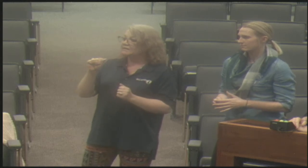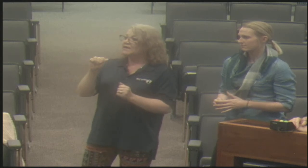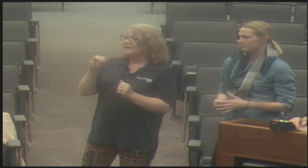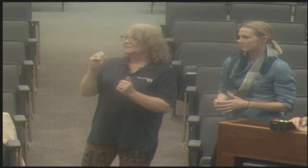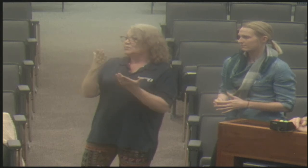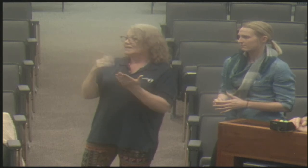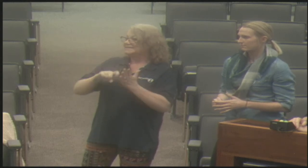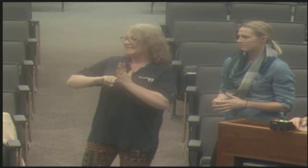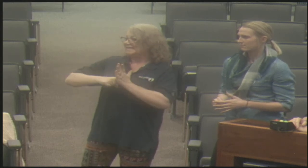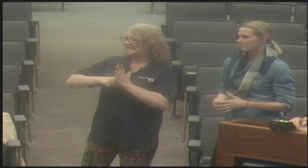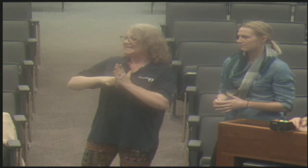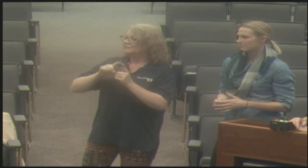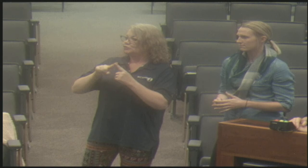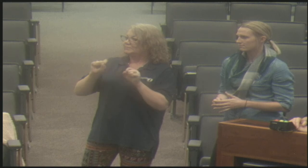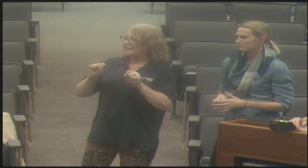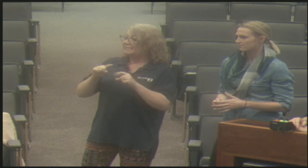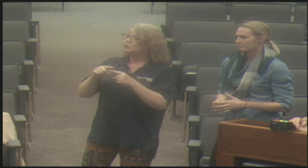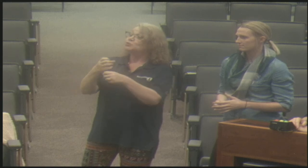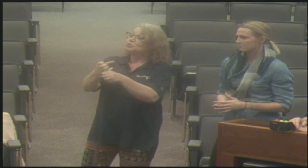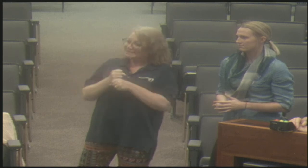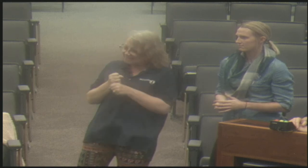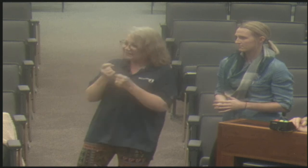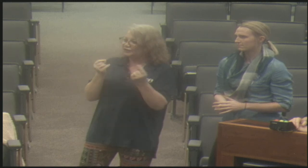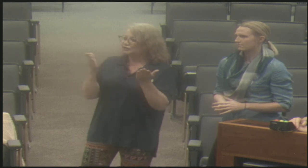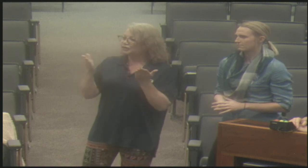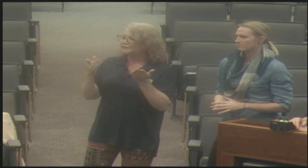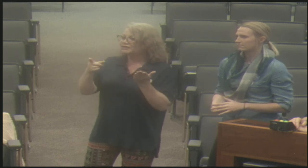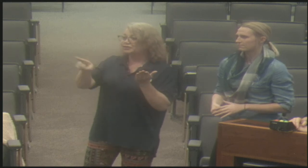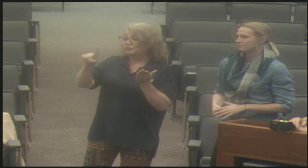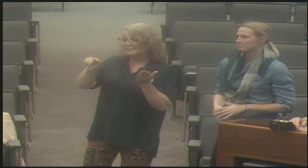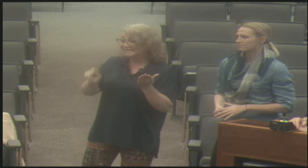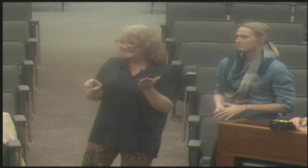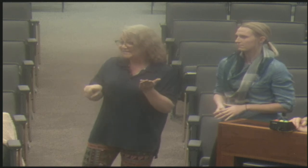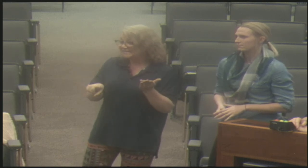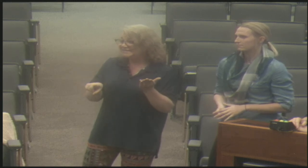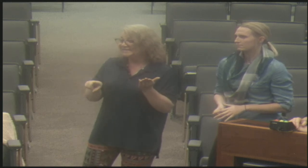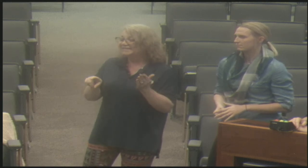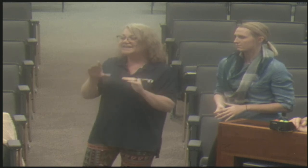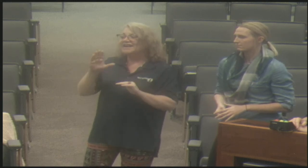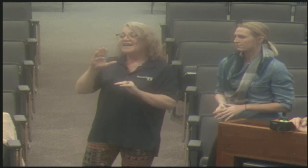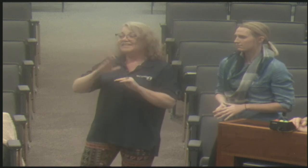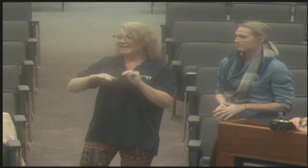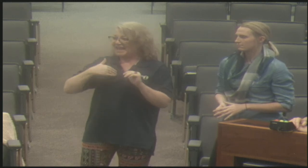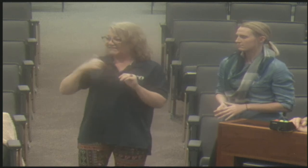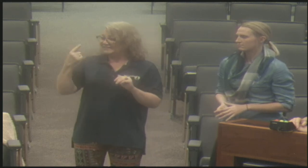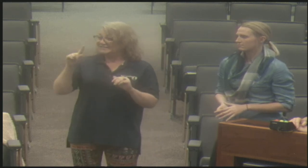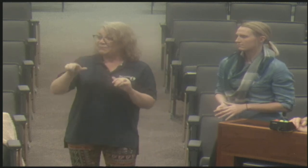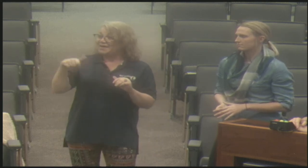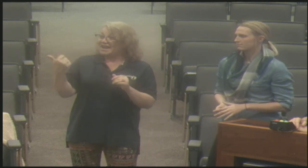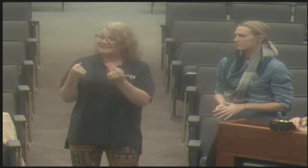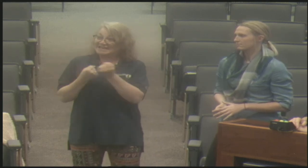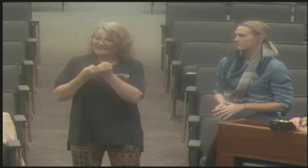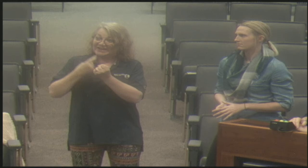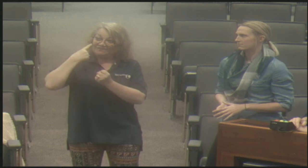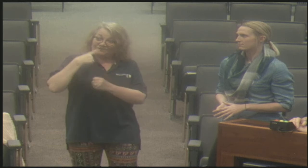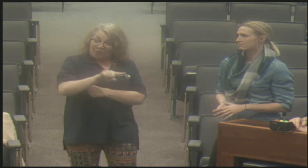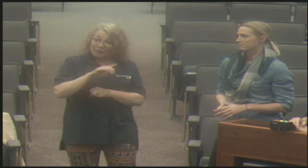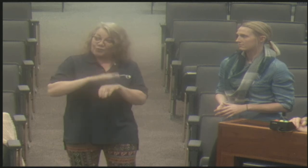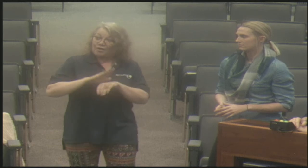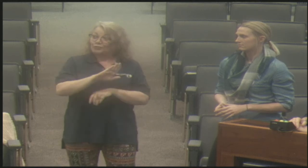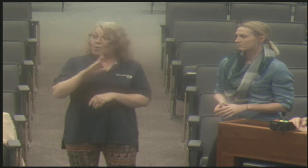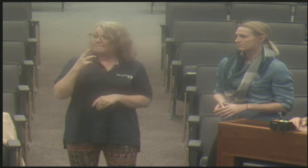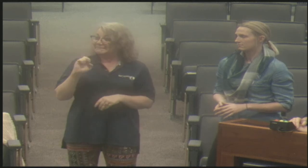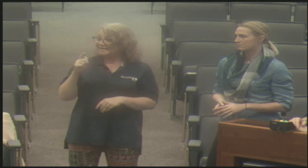disabilities, um, knowing our rights is what's kind of key. That's what's essential to receiving the services that are needed.